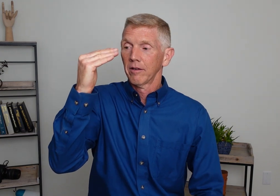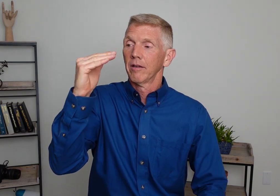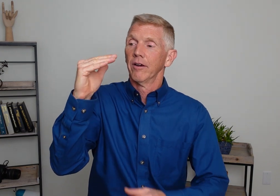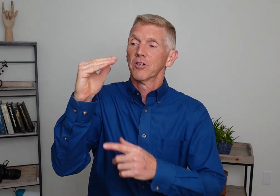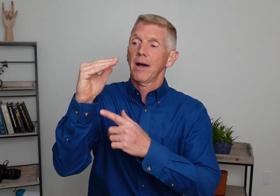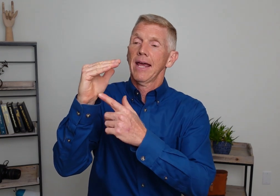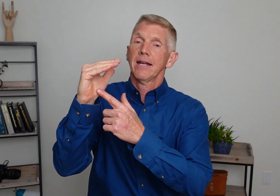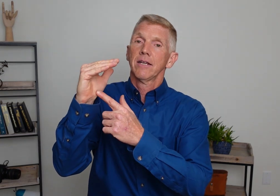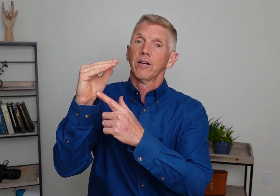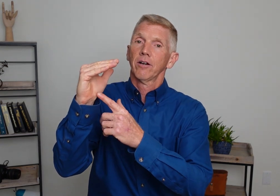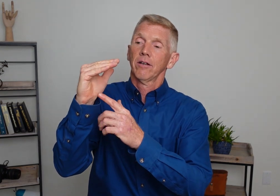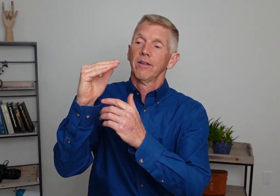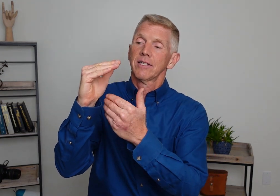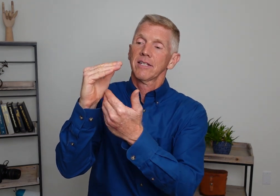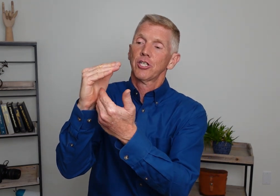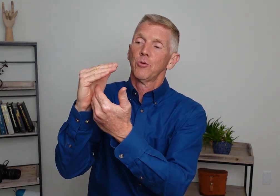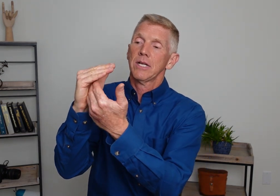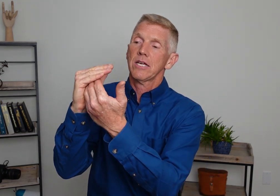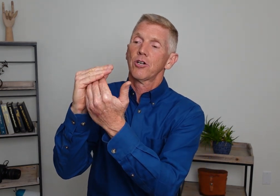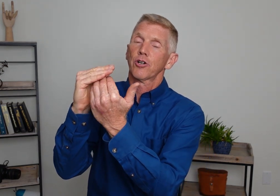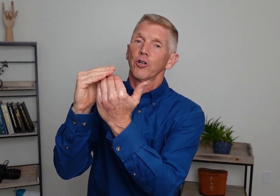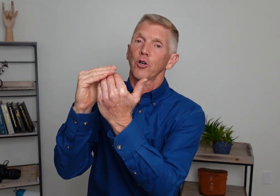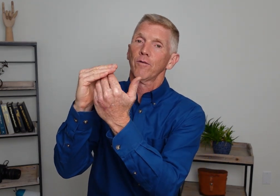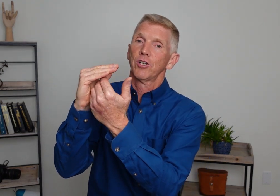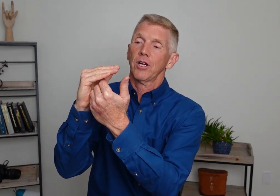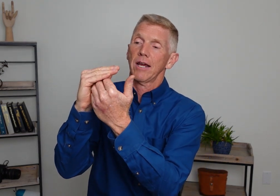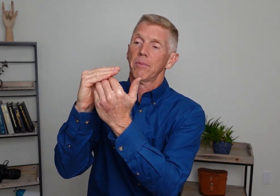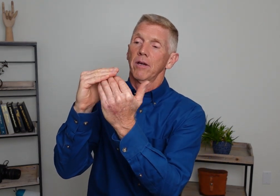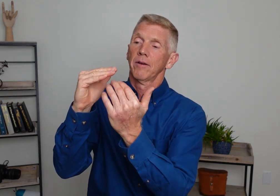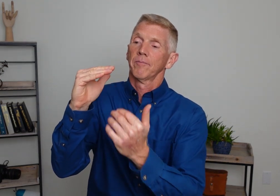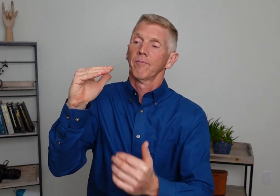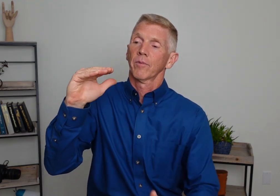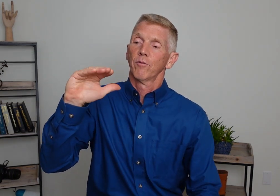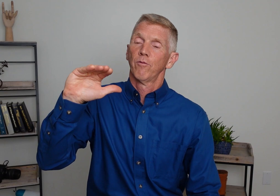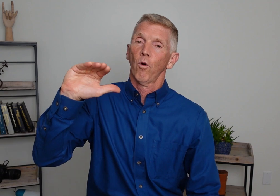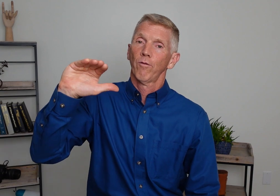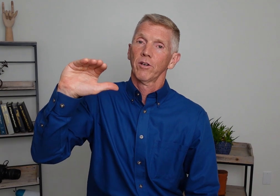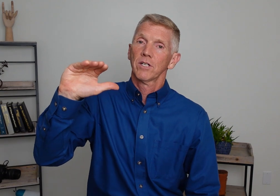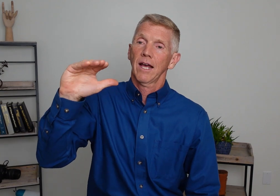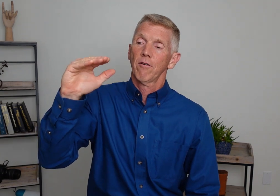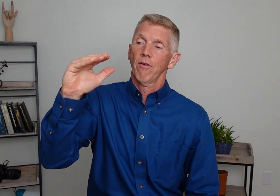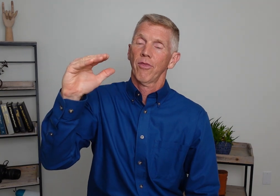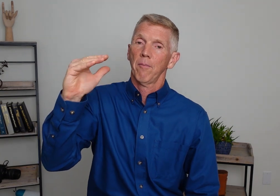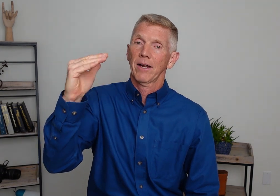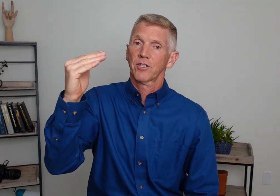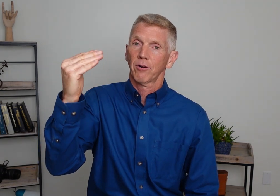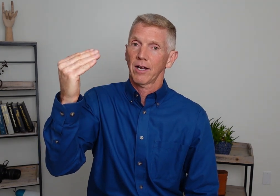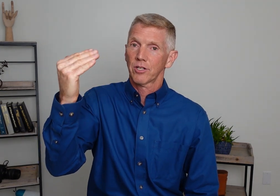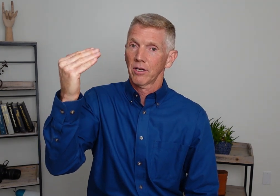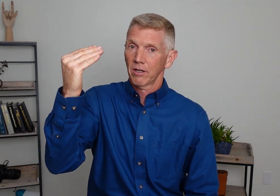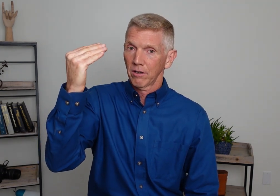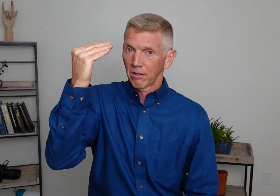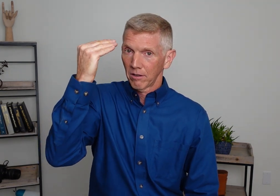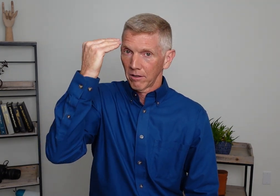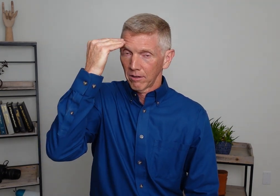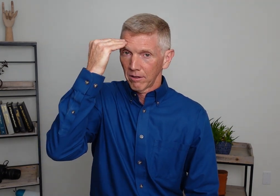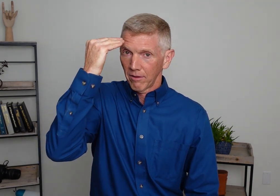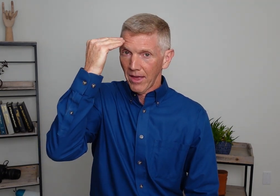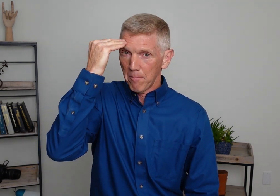There's my hand here. This is a unique curved shape. Four fingers together. Thumb outstretched. That